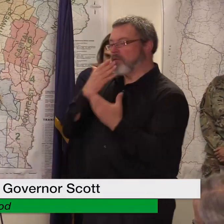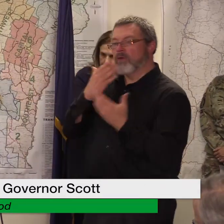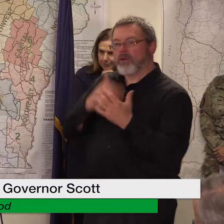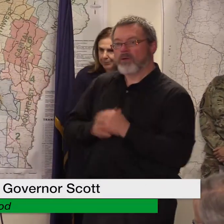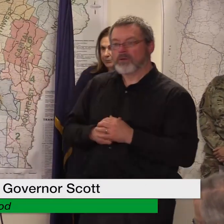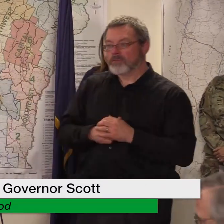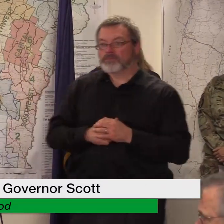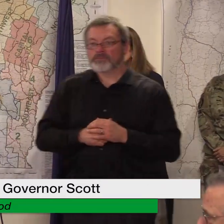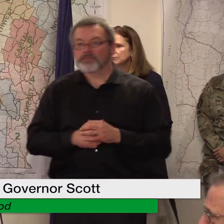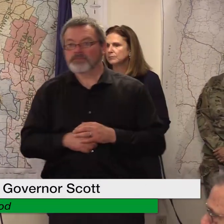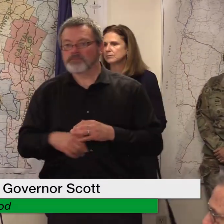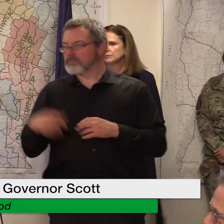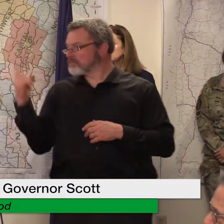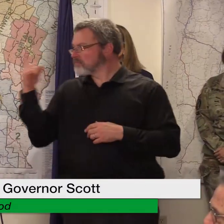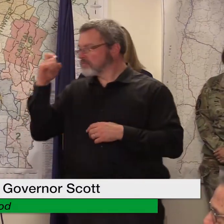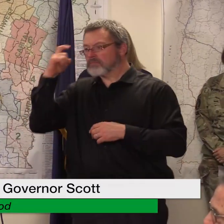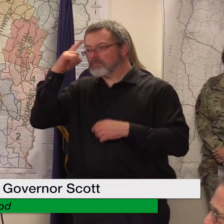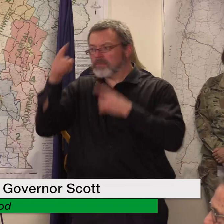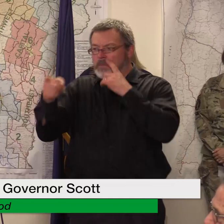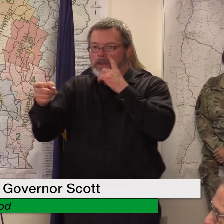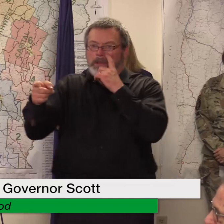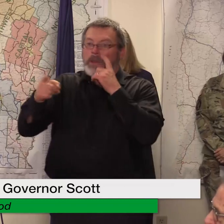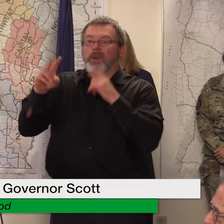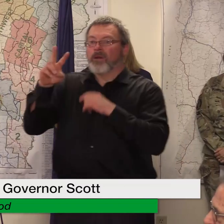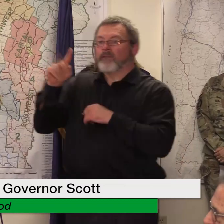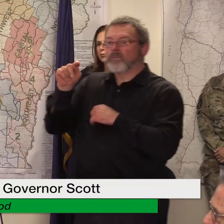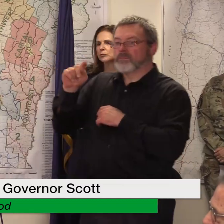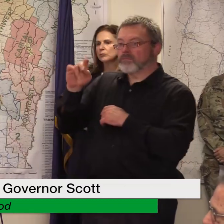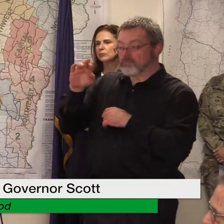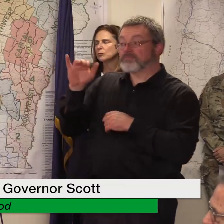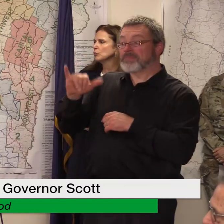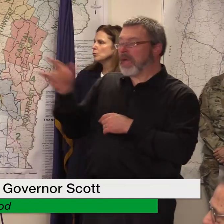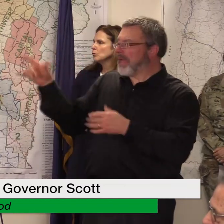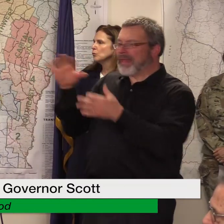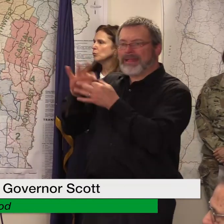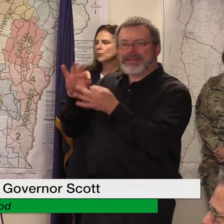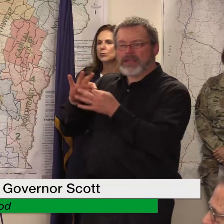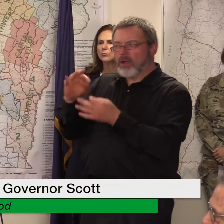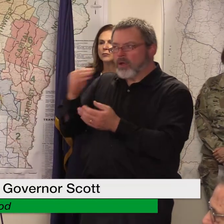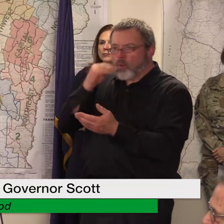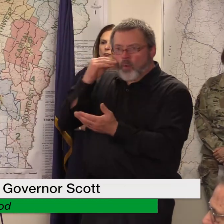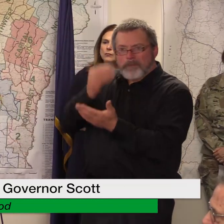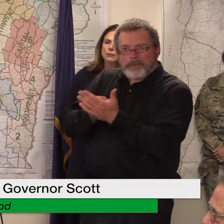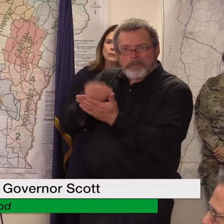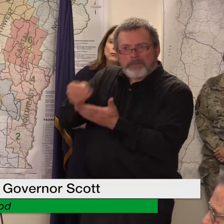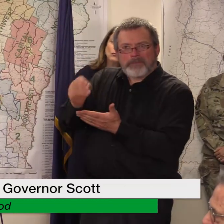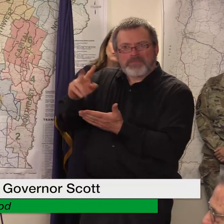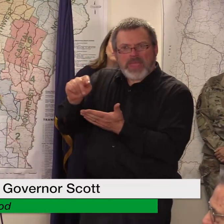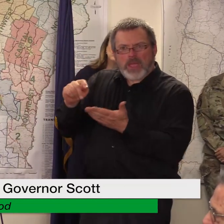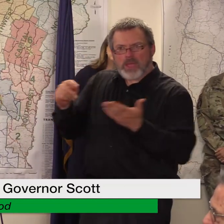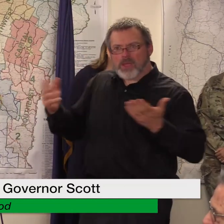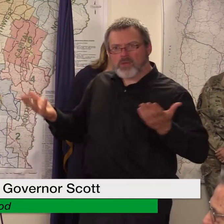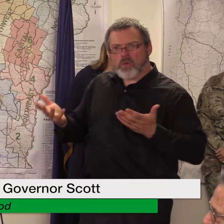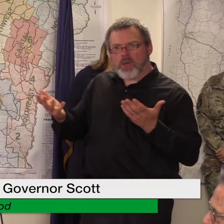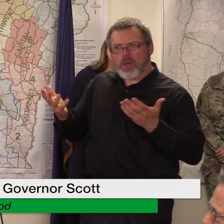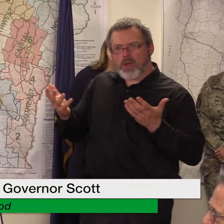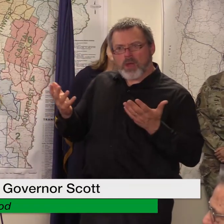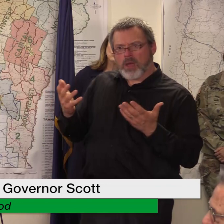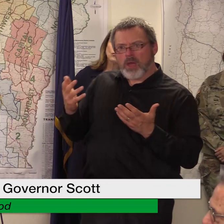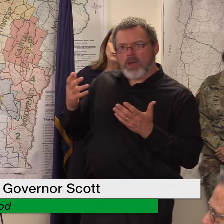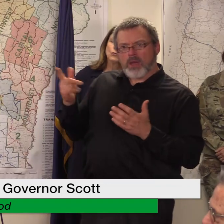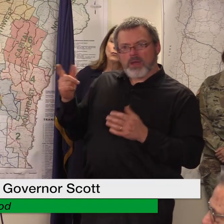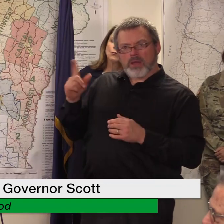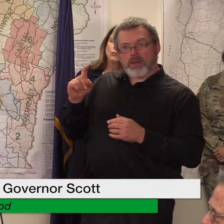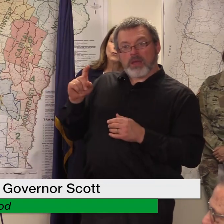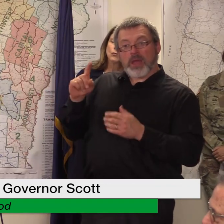i just have one more question and that's about the home buyout program as somebody here said it's sort of becoming apparent now where it might not have been a